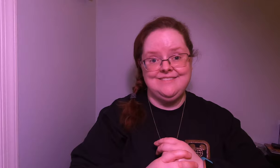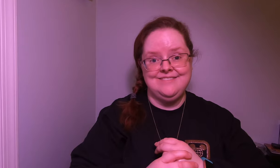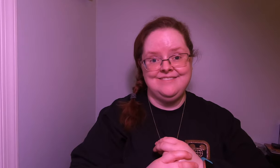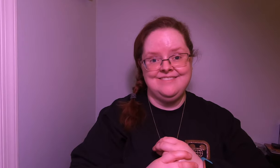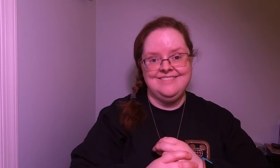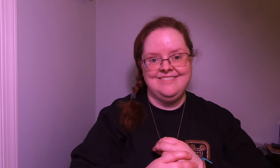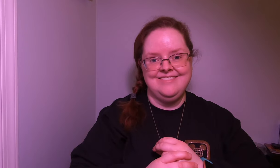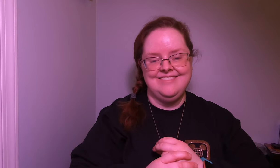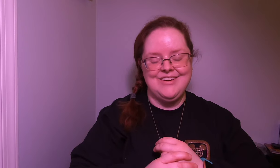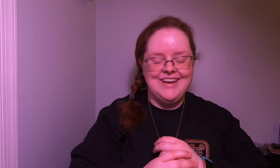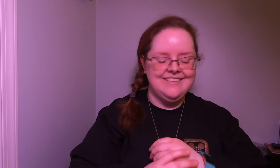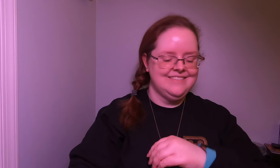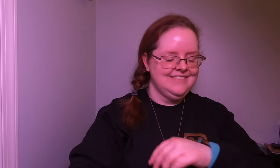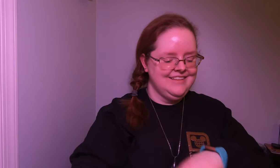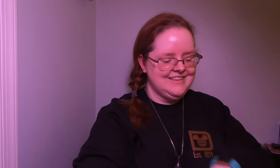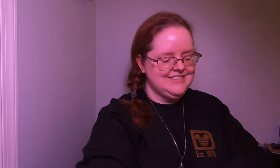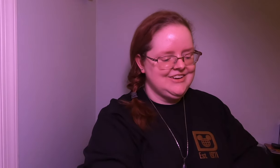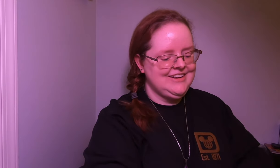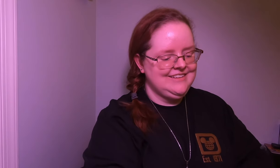okay let's started